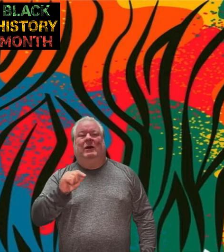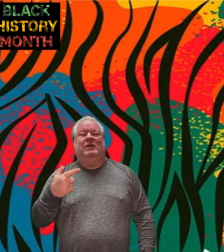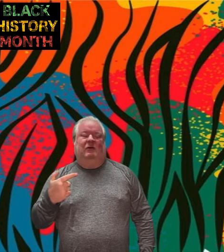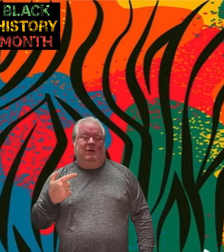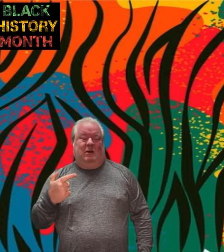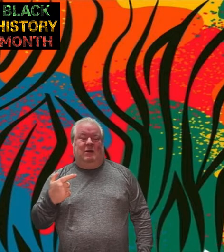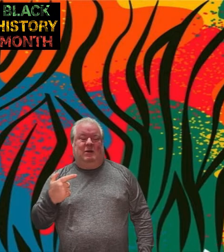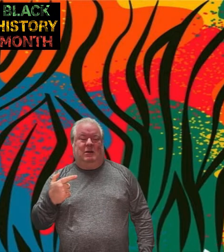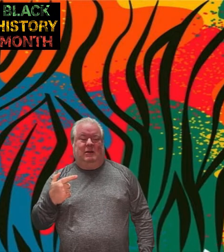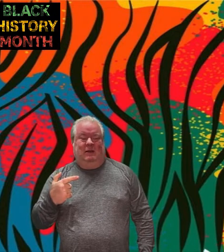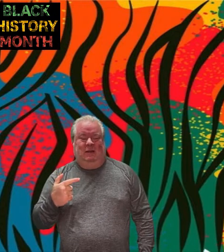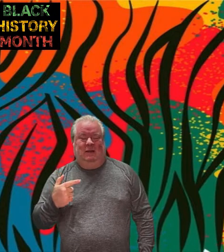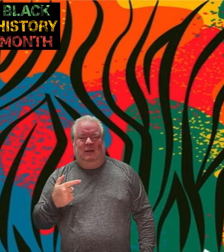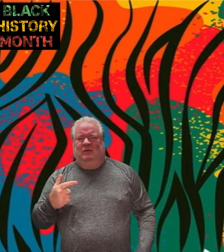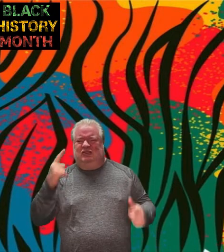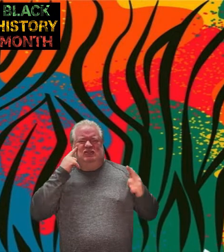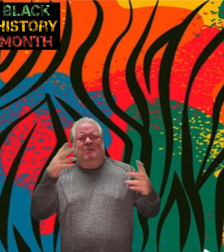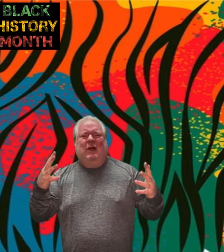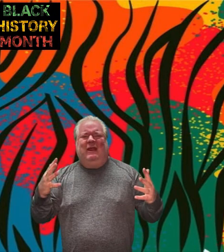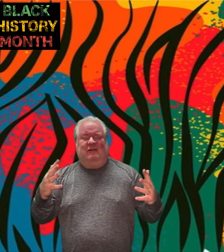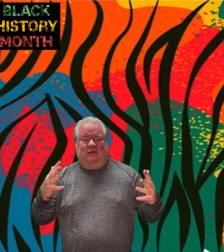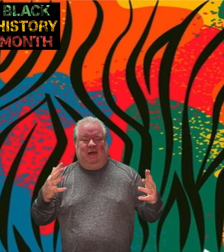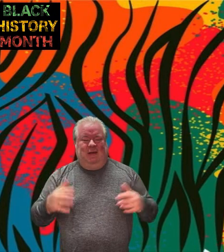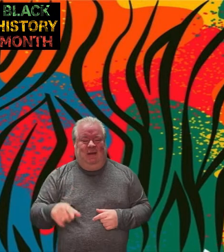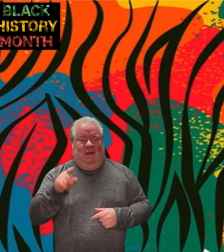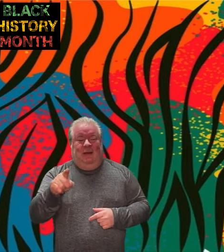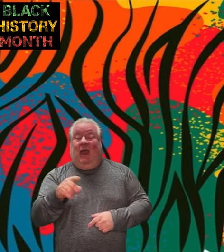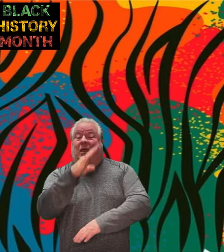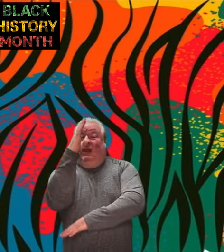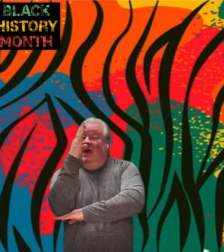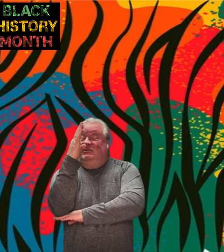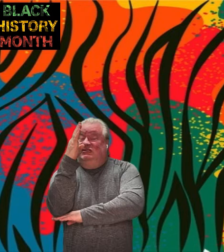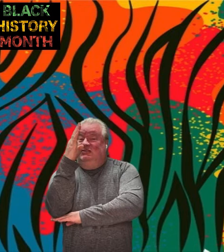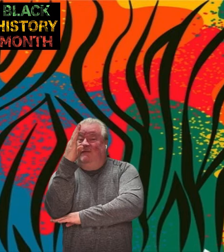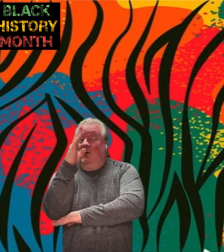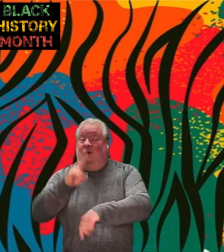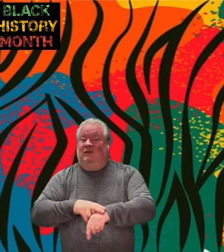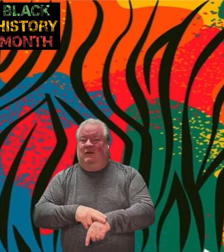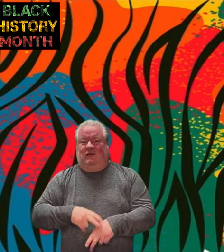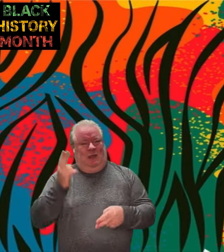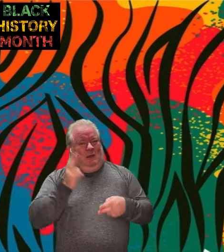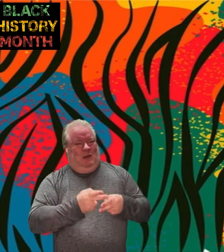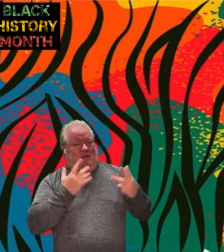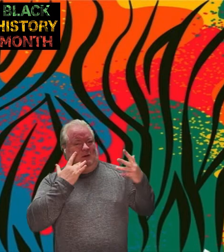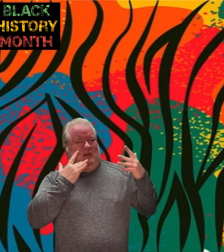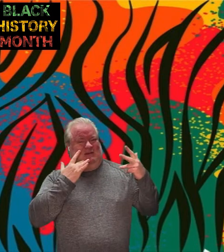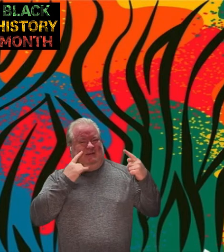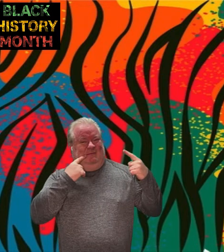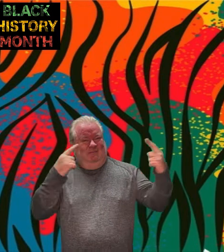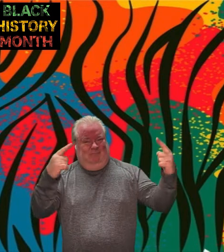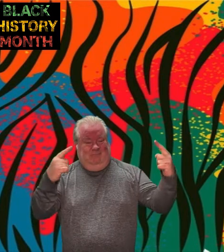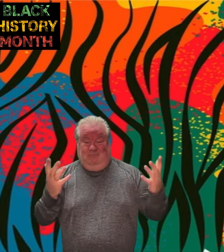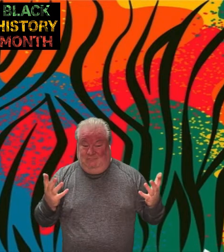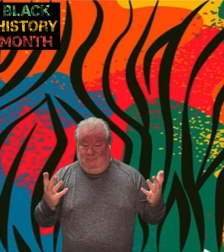2021 we'll just jump right into it hey lunch of course is the infamous